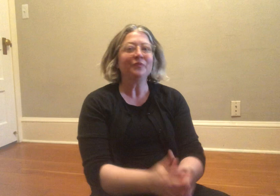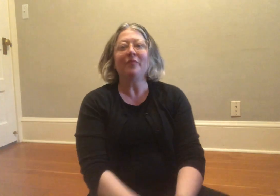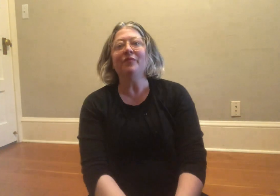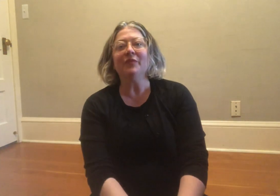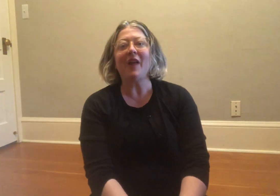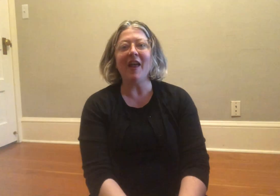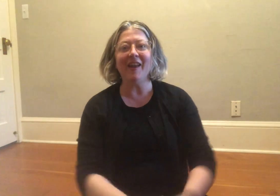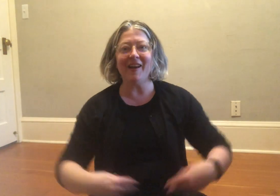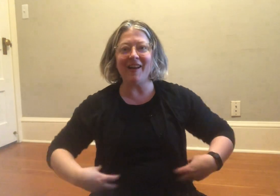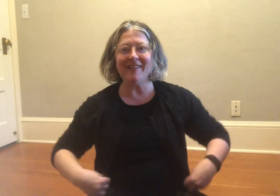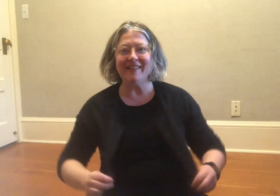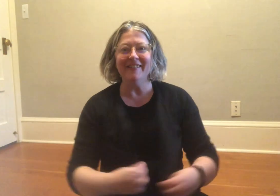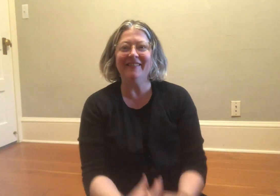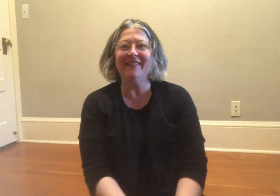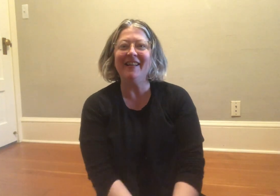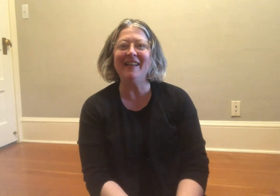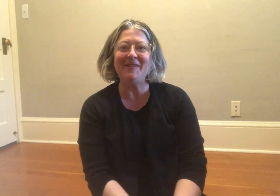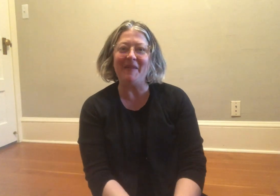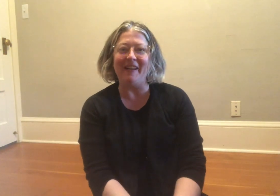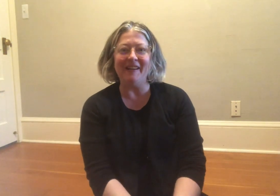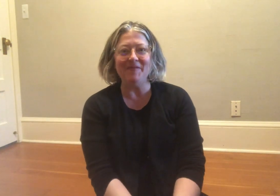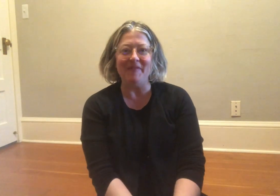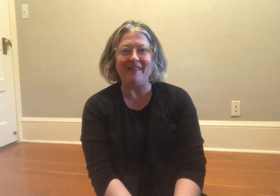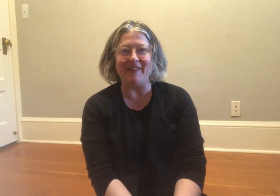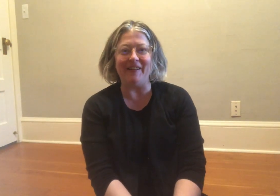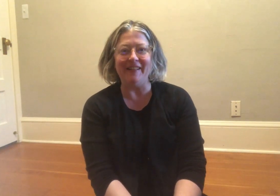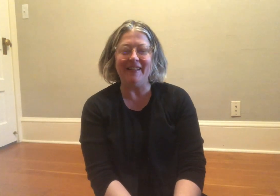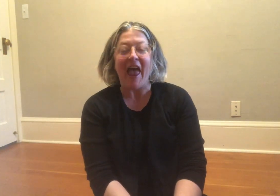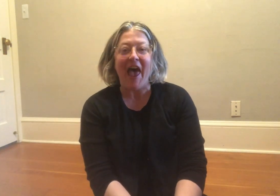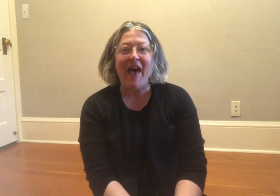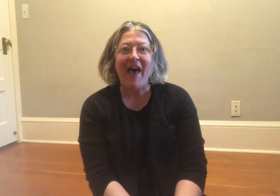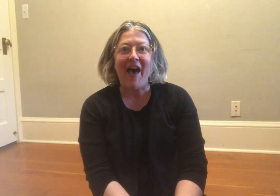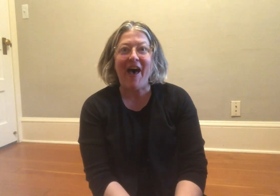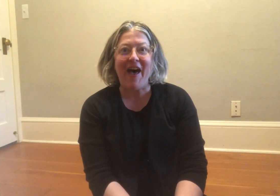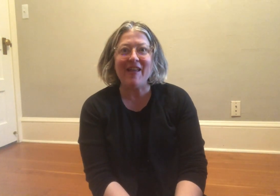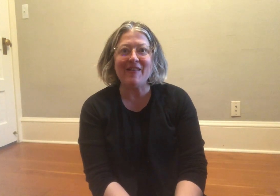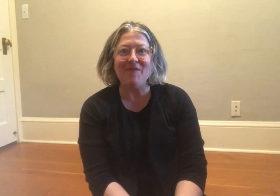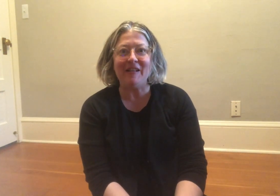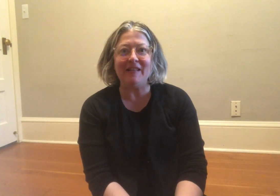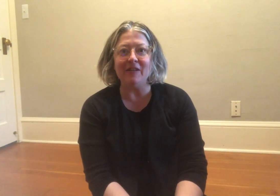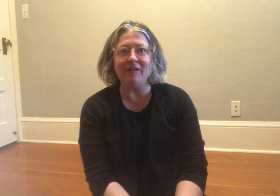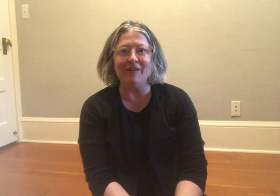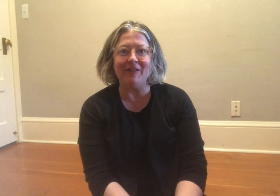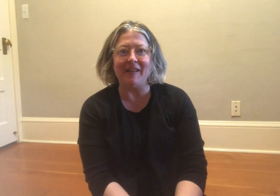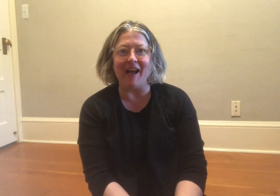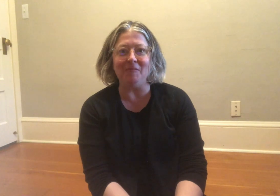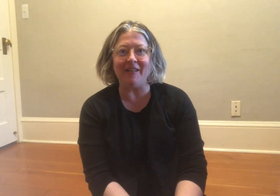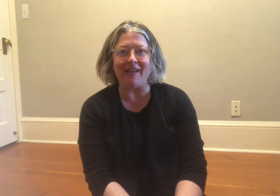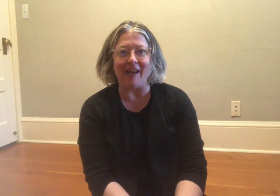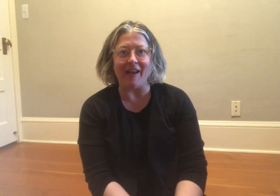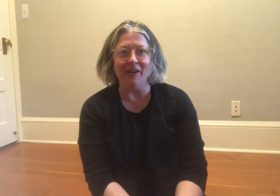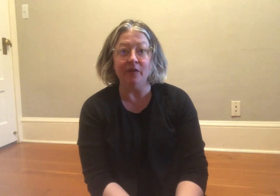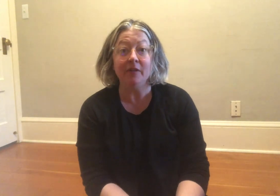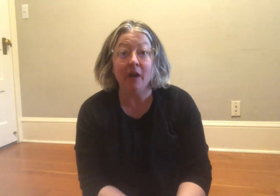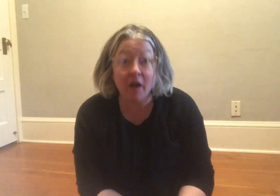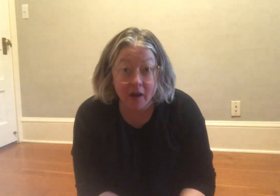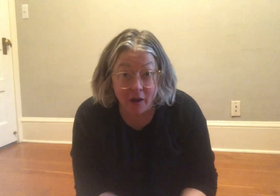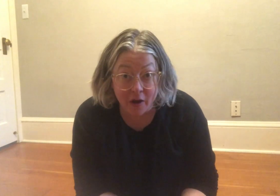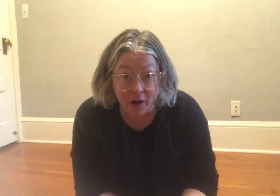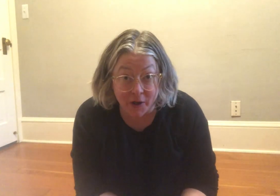Hey guys, it's me, Miss Good. I thought we'd sing the circle time today. Are you